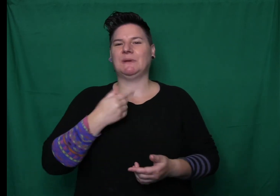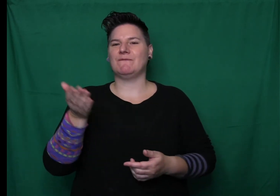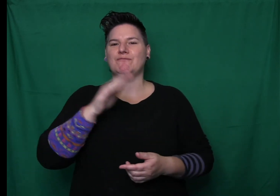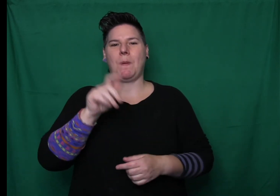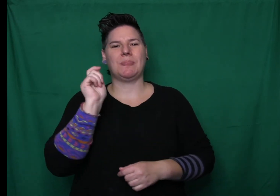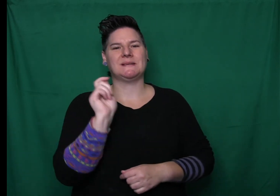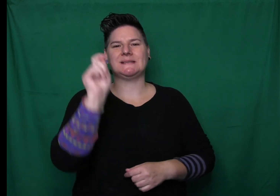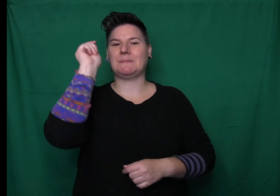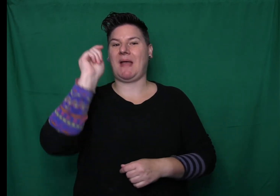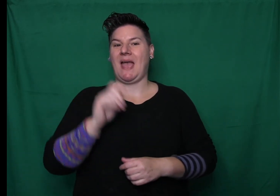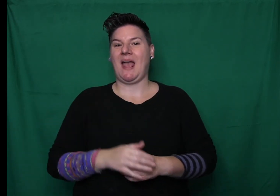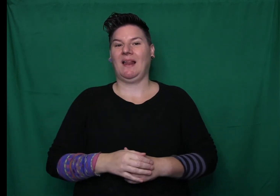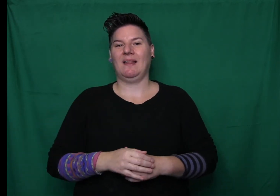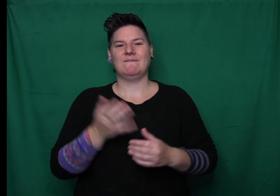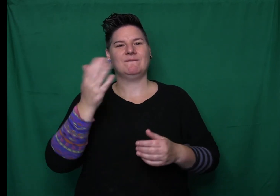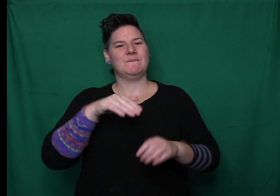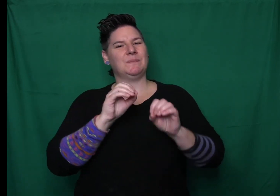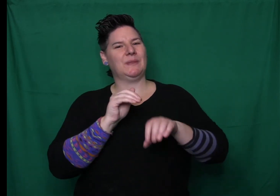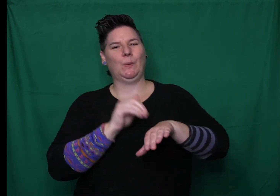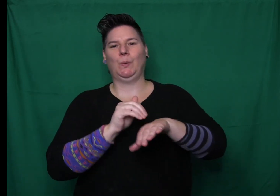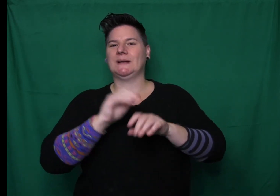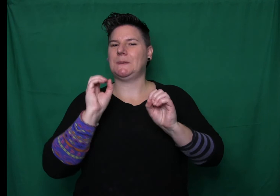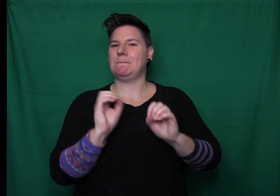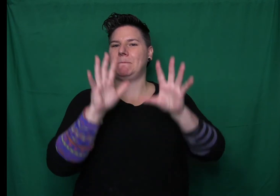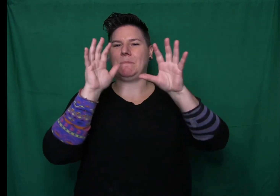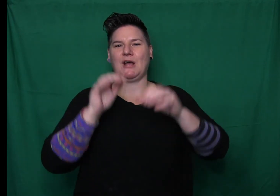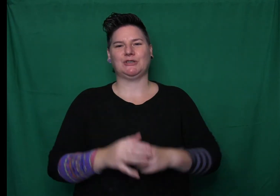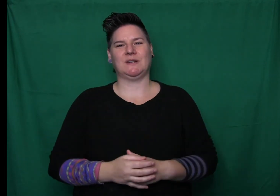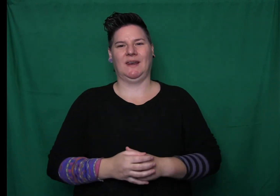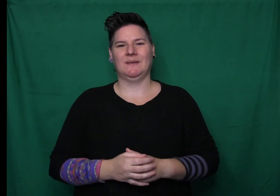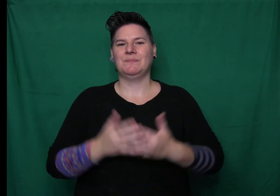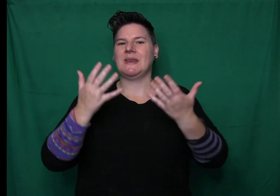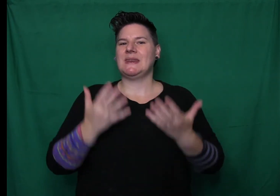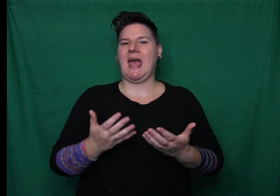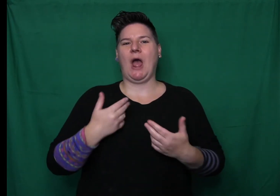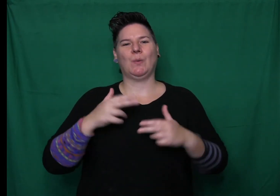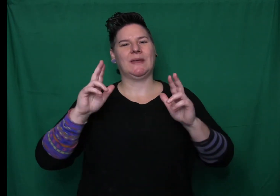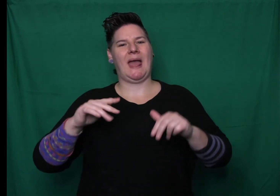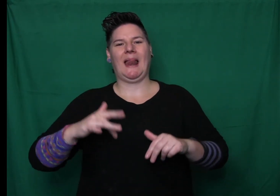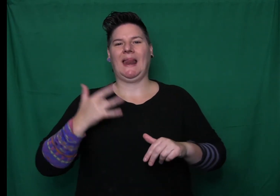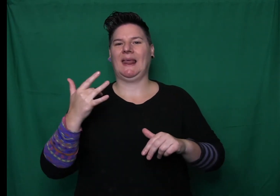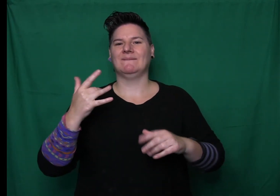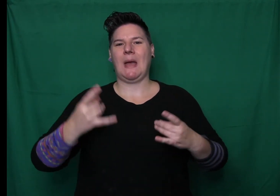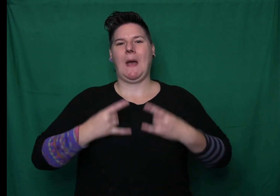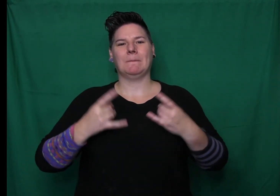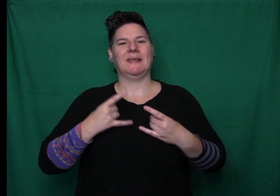Dory looked up at Cook and smiled. Sardines, said Dory. That was the